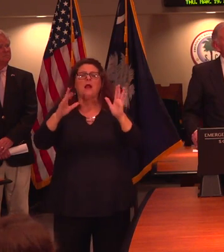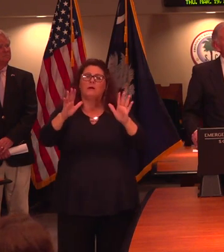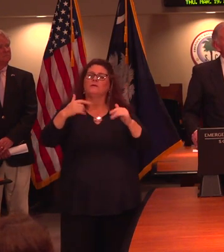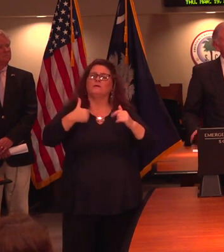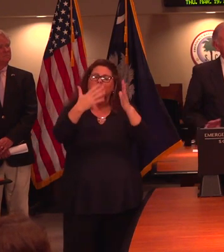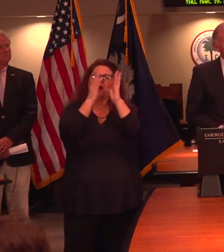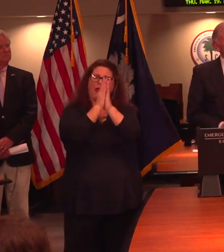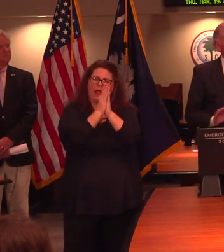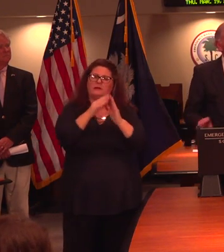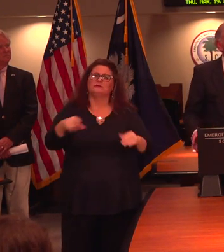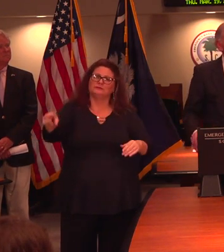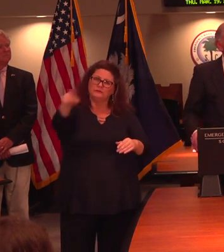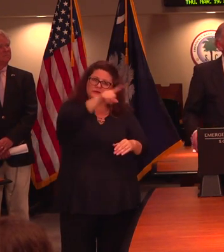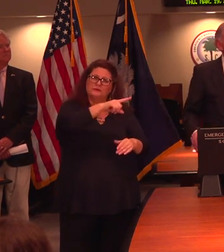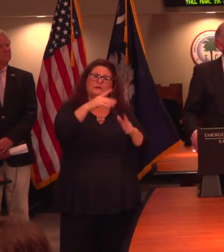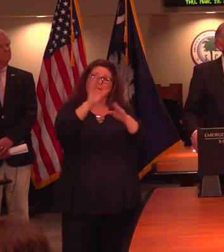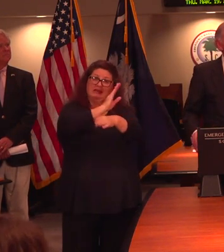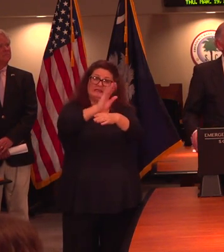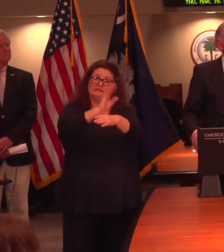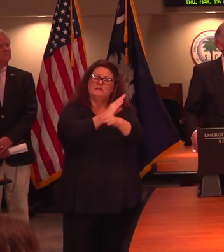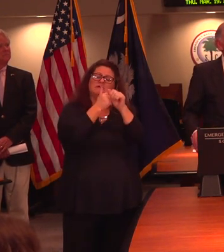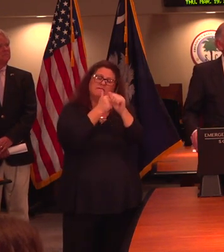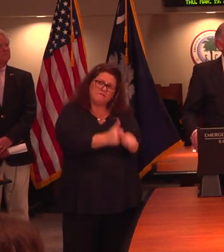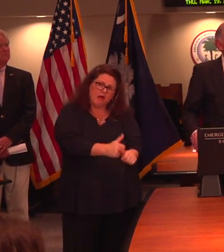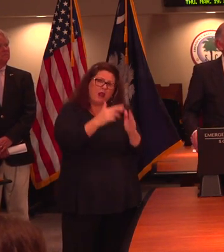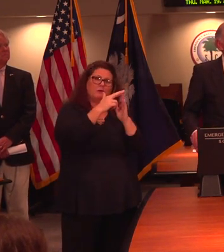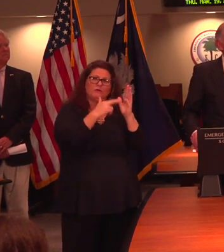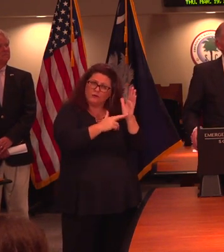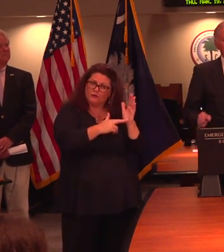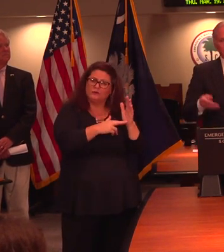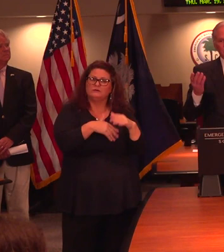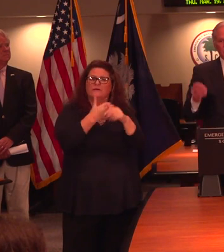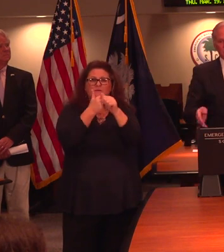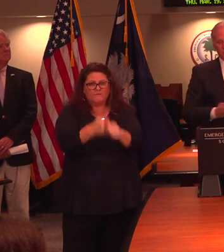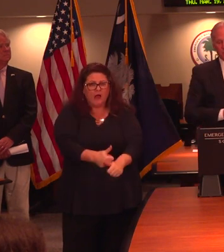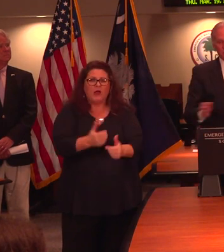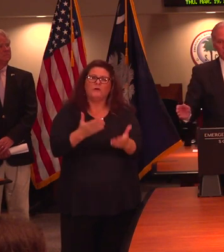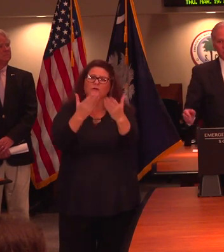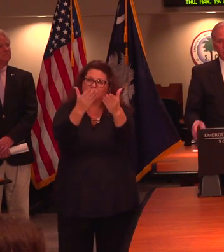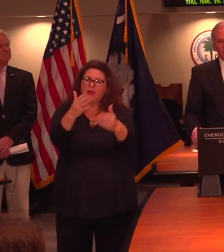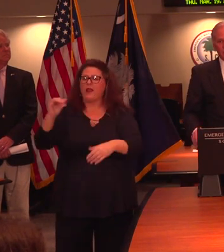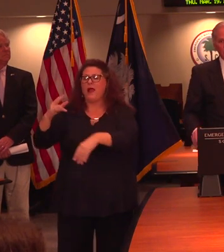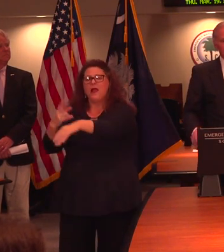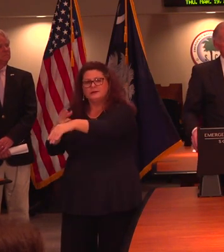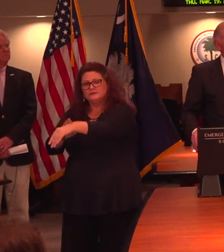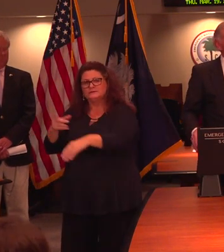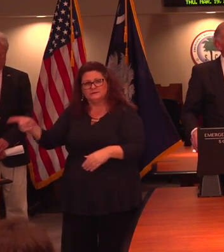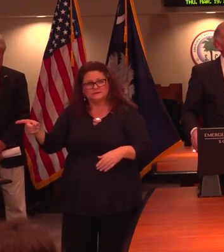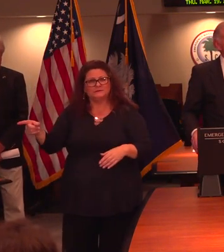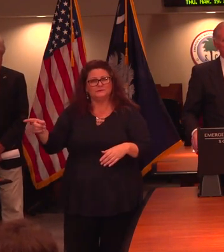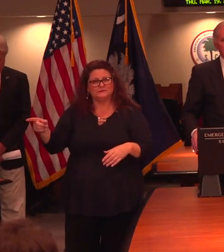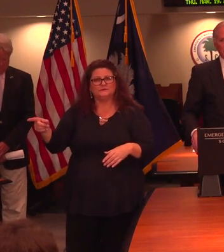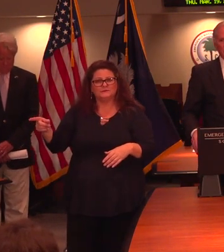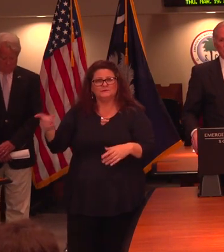follow the rules, follow the recommendations, just like with the hospitals. Don't allow the